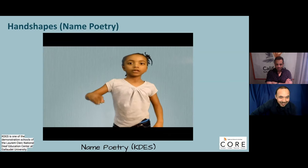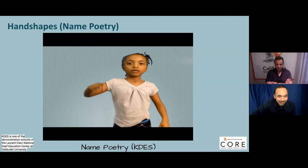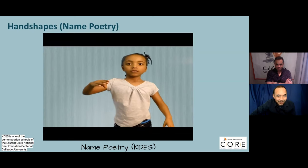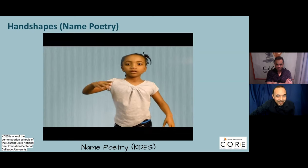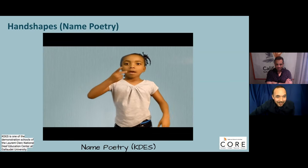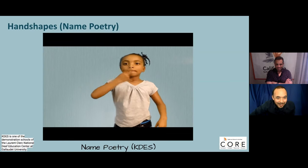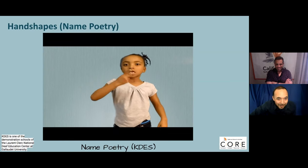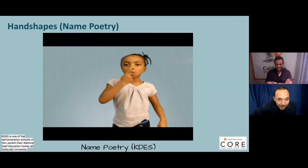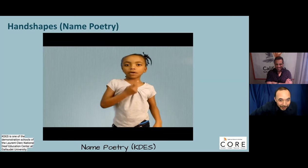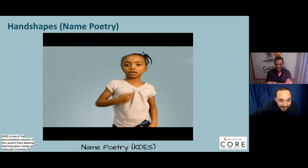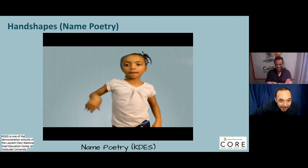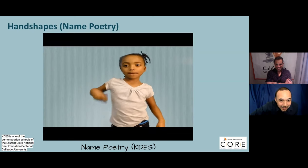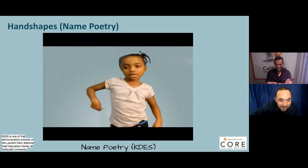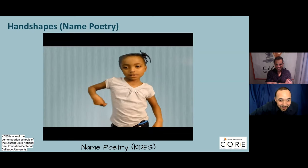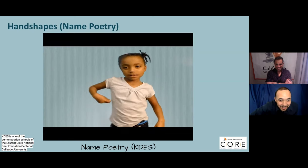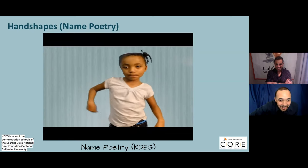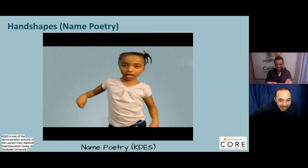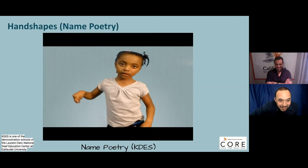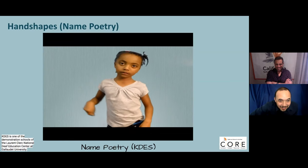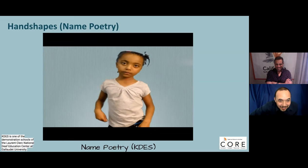So here's the kid giving their name.